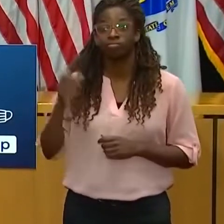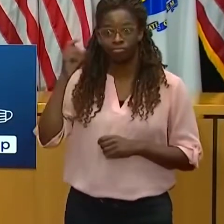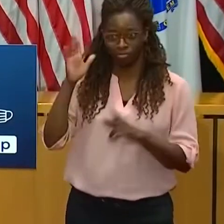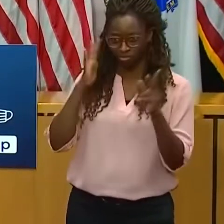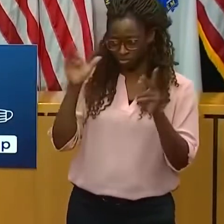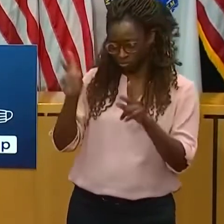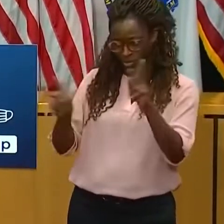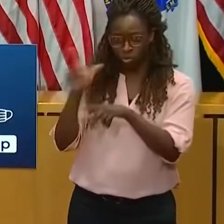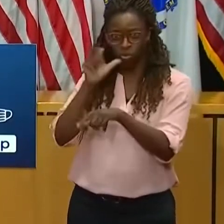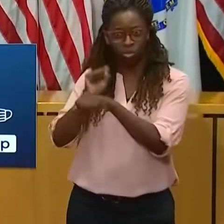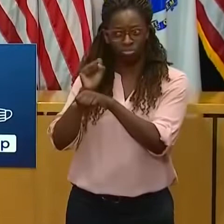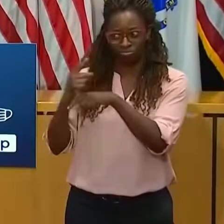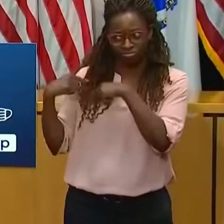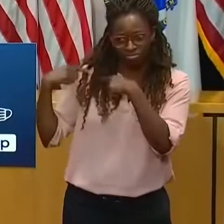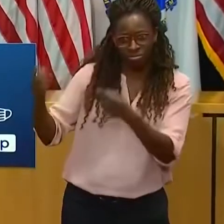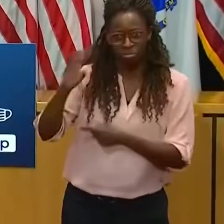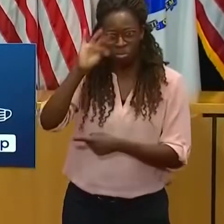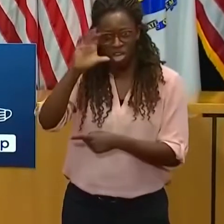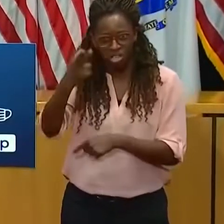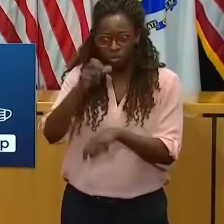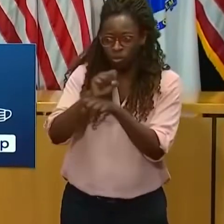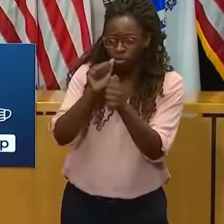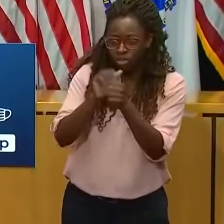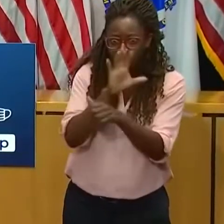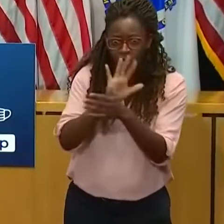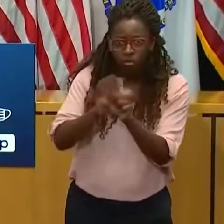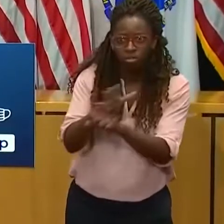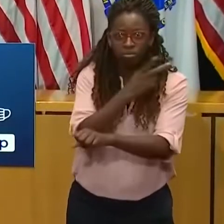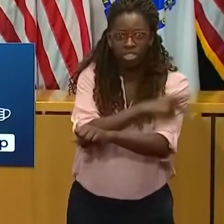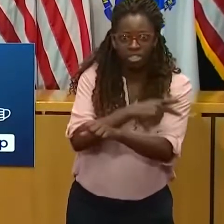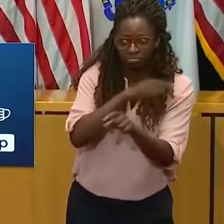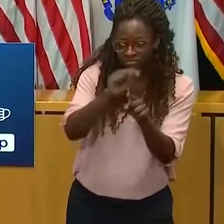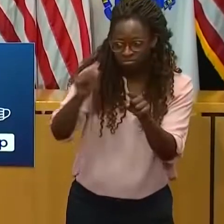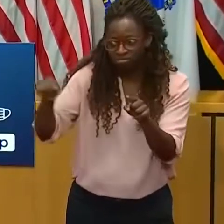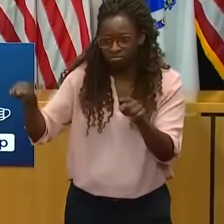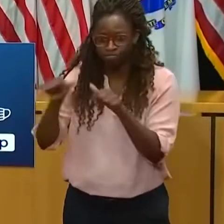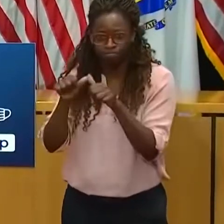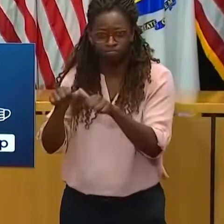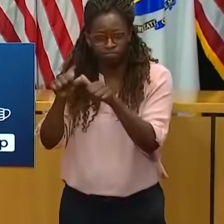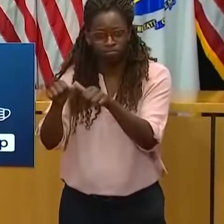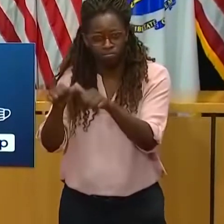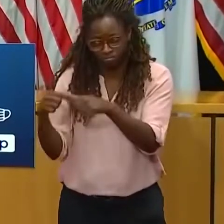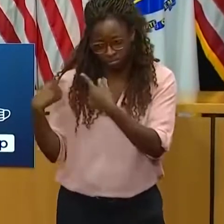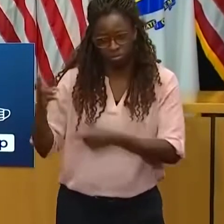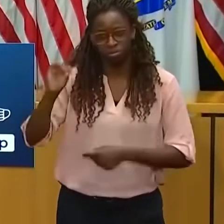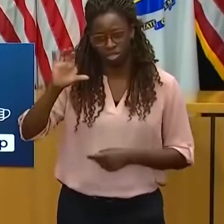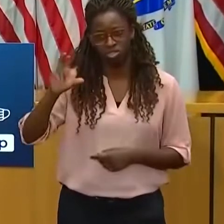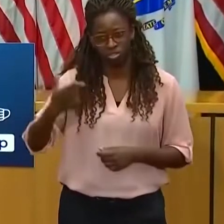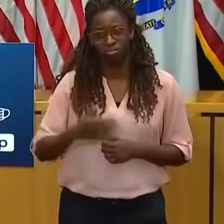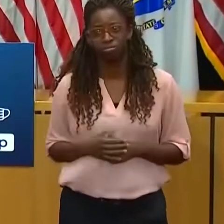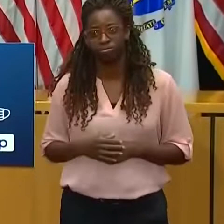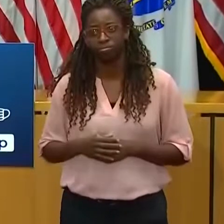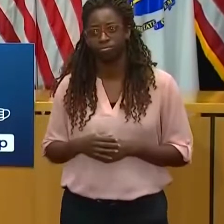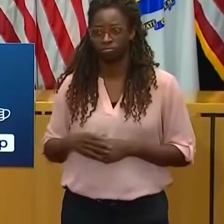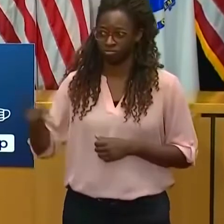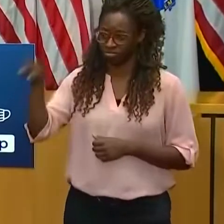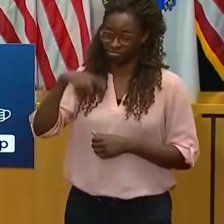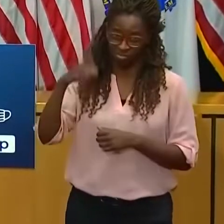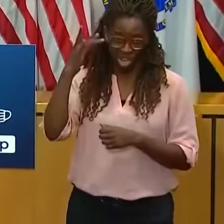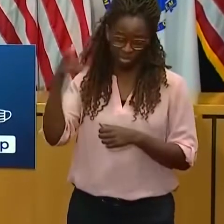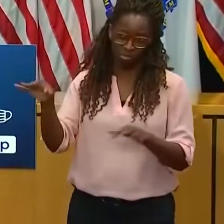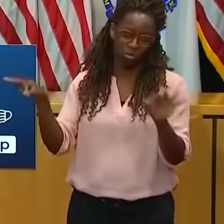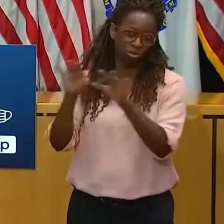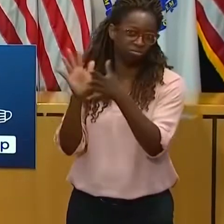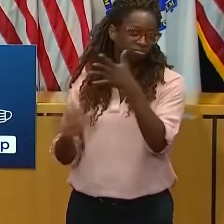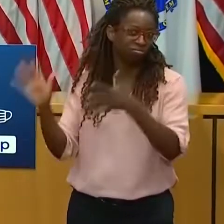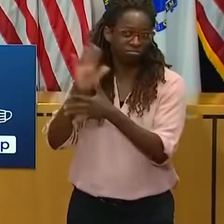COVID and caring for our residents since this all began. We think it's great to be among the first that they